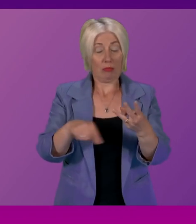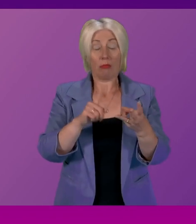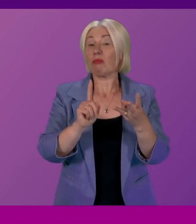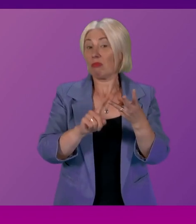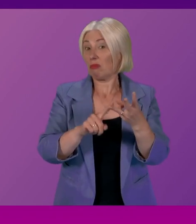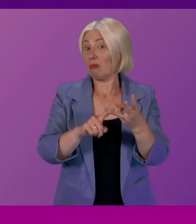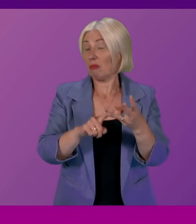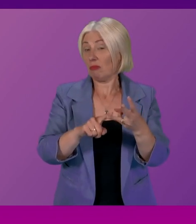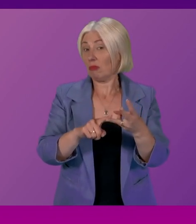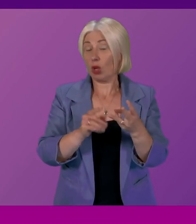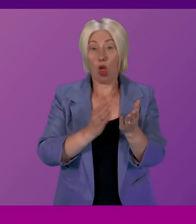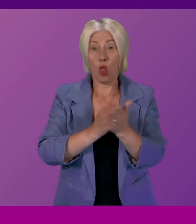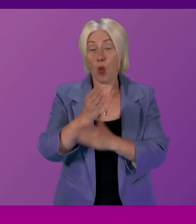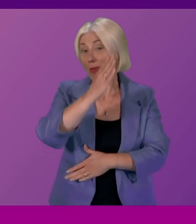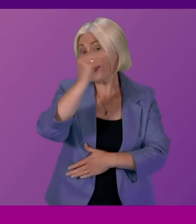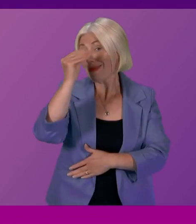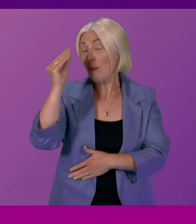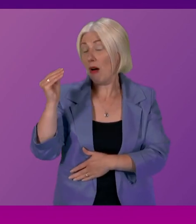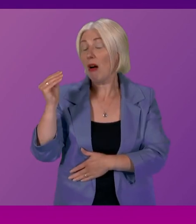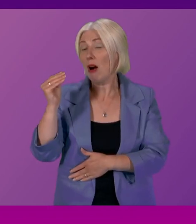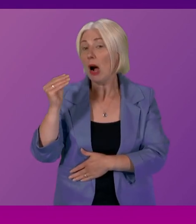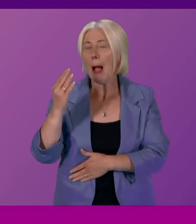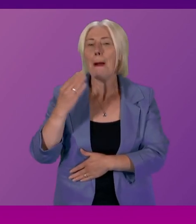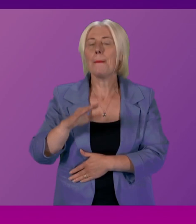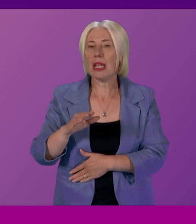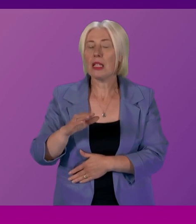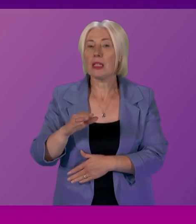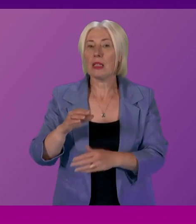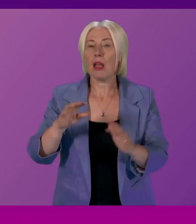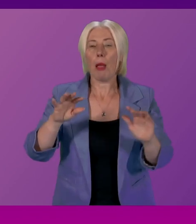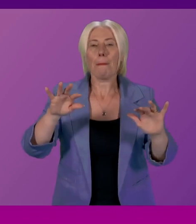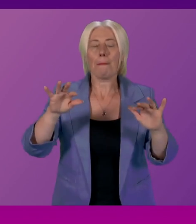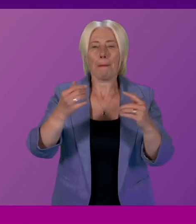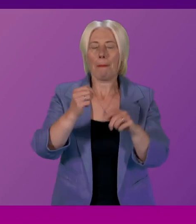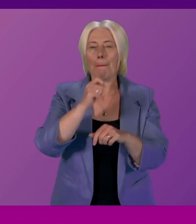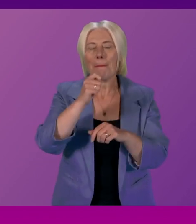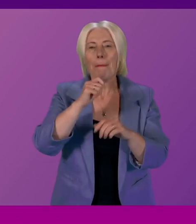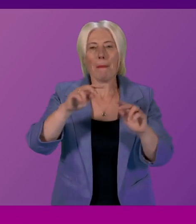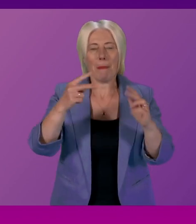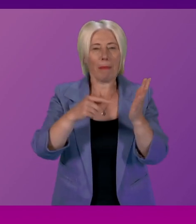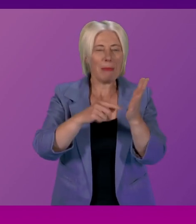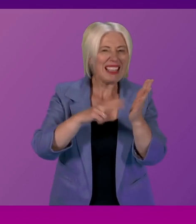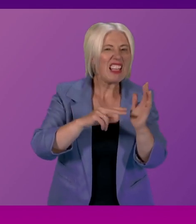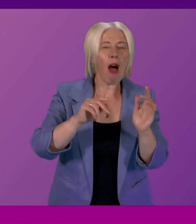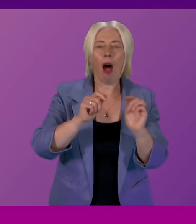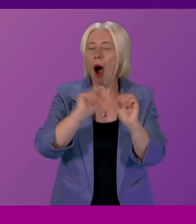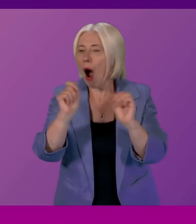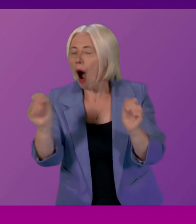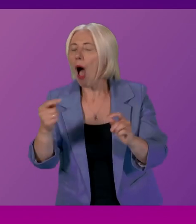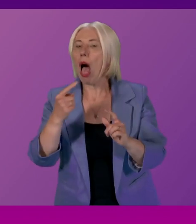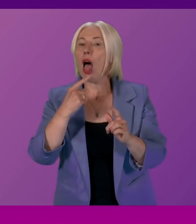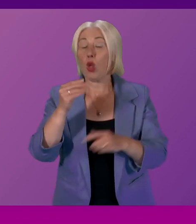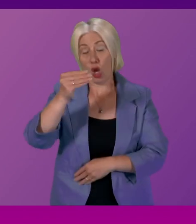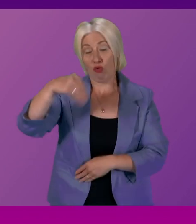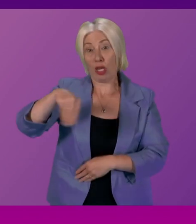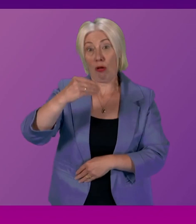the course of the summer there was a fair bit of understandable media attention on credit card purchases from the Scottish Government. So I